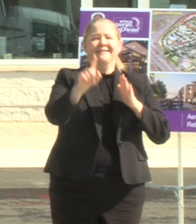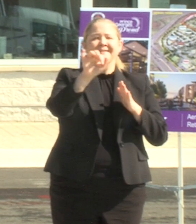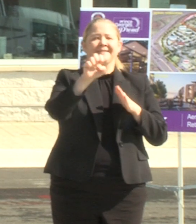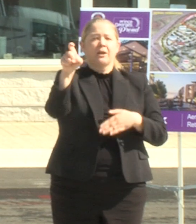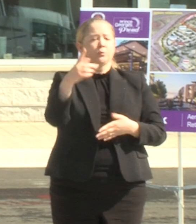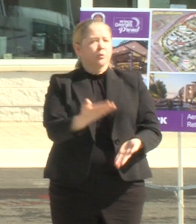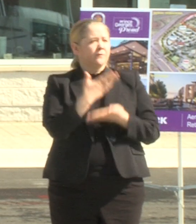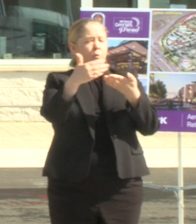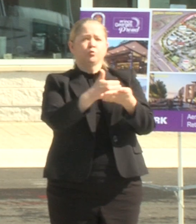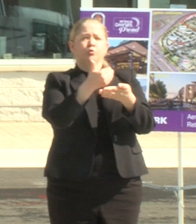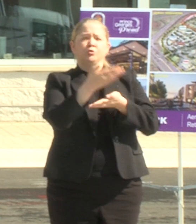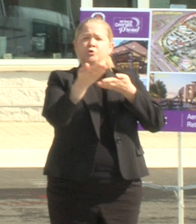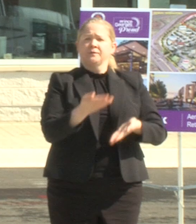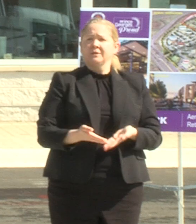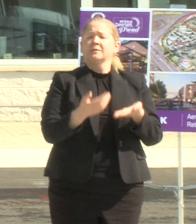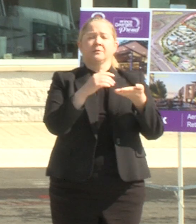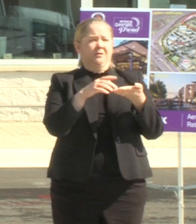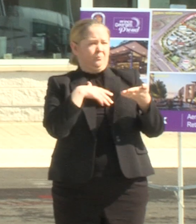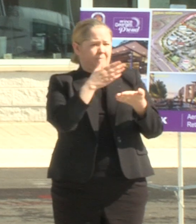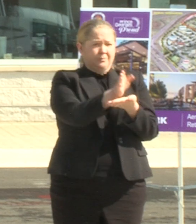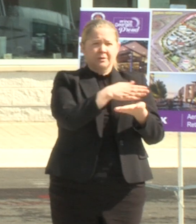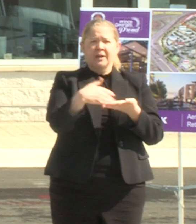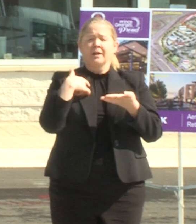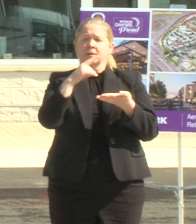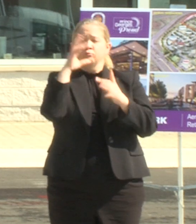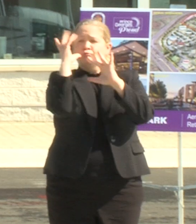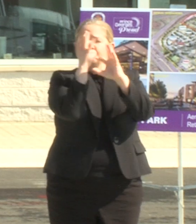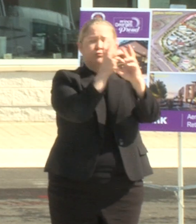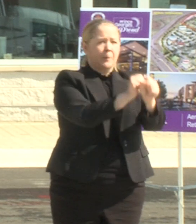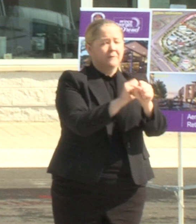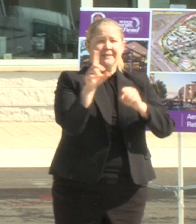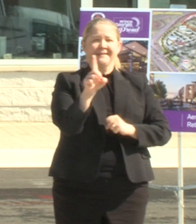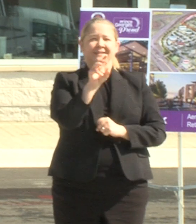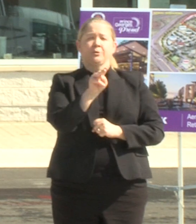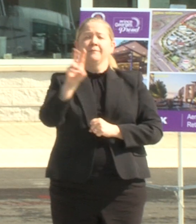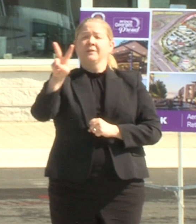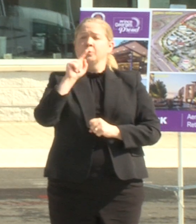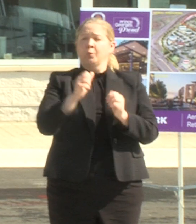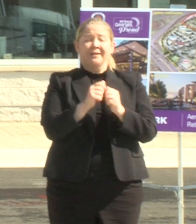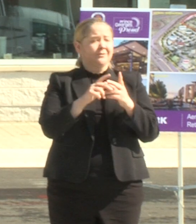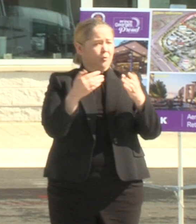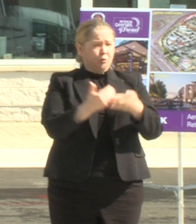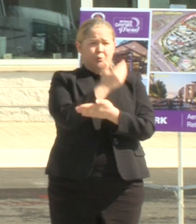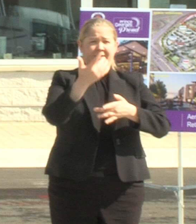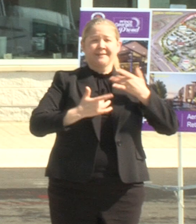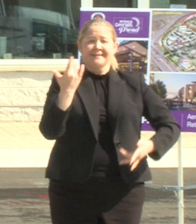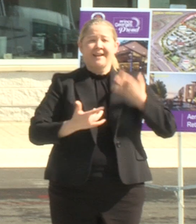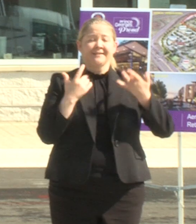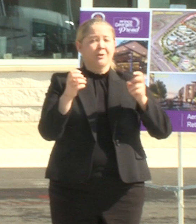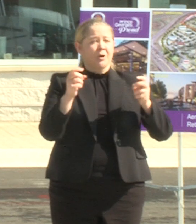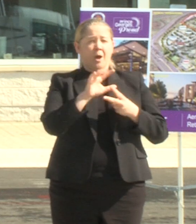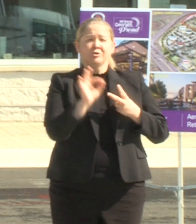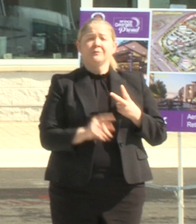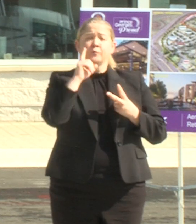services and they attract residents from across the DMV with new exciting options for activities in